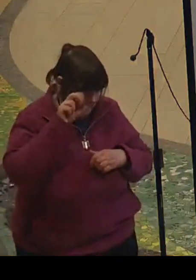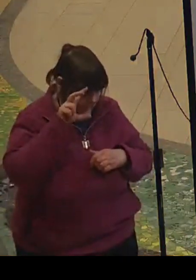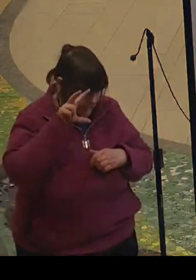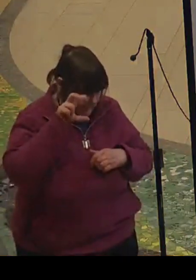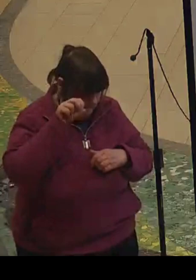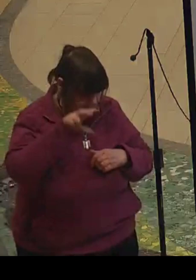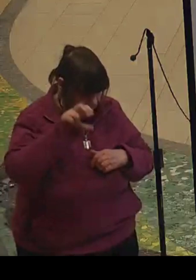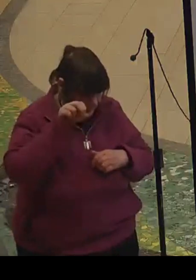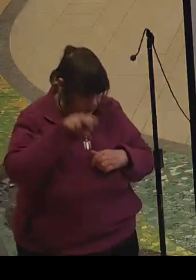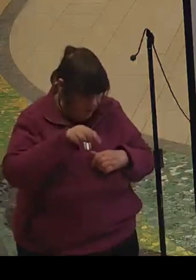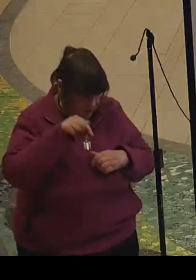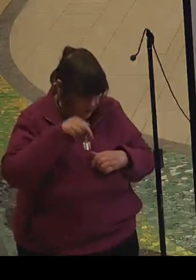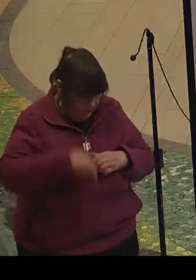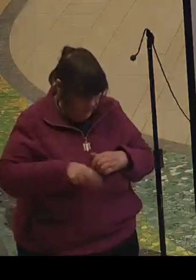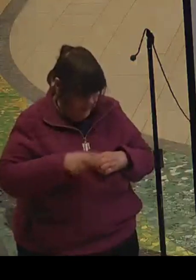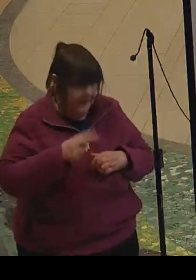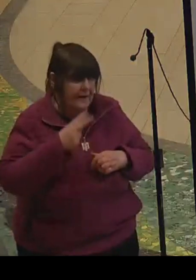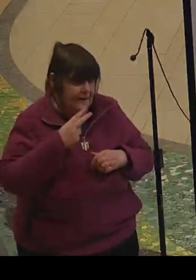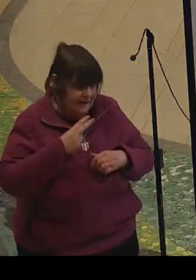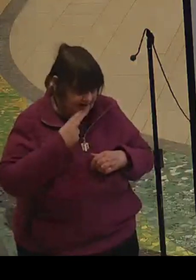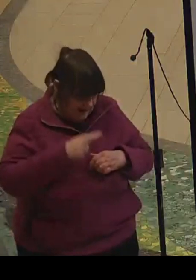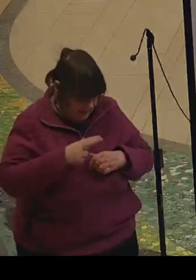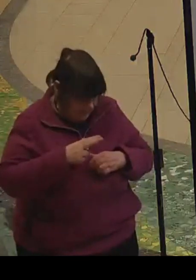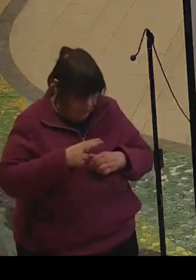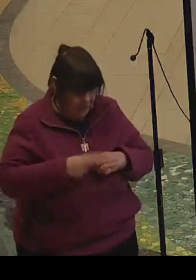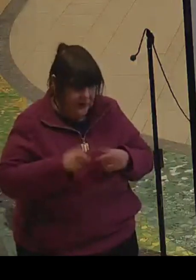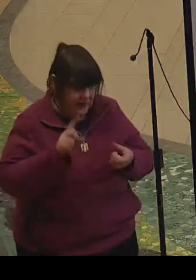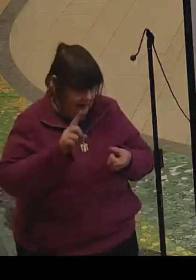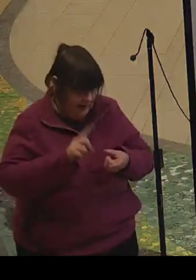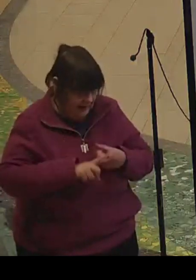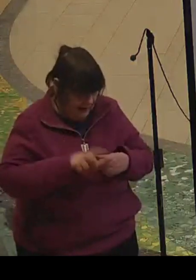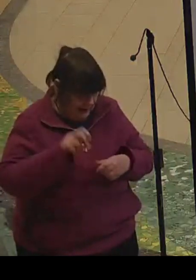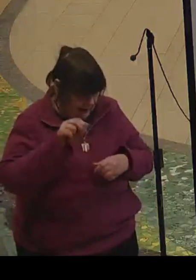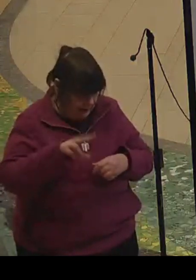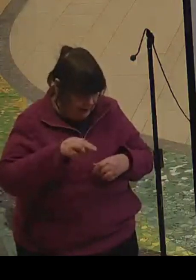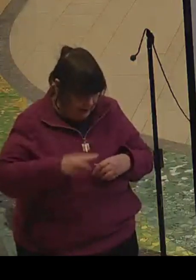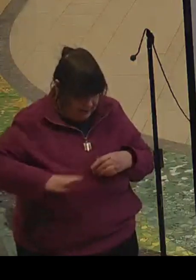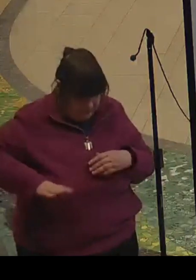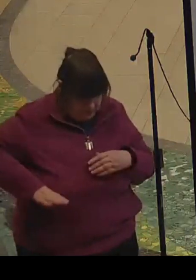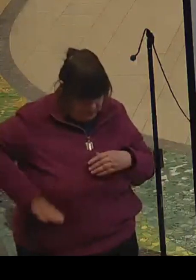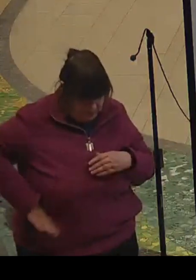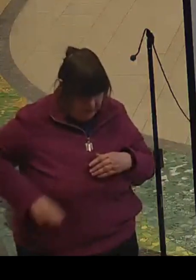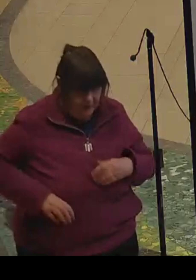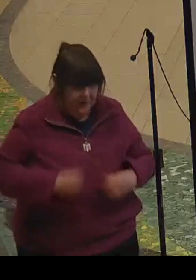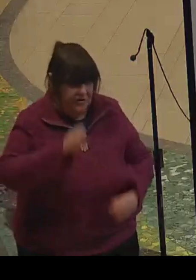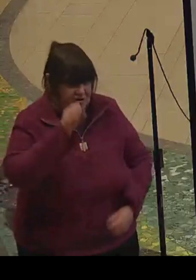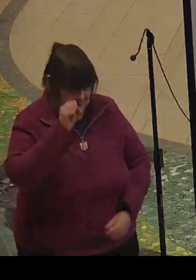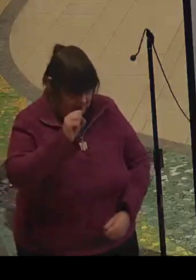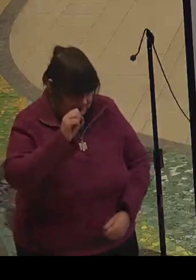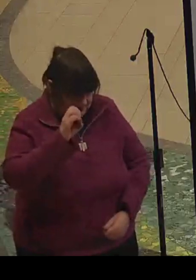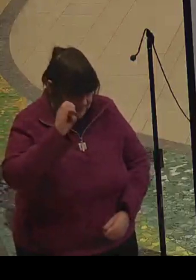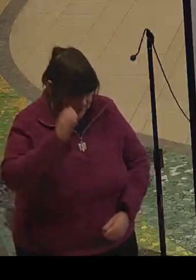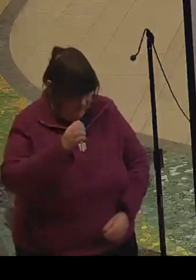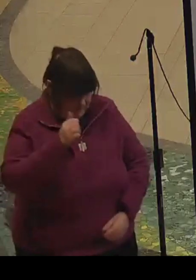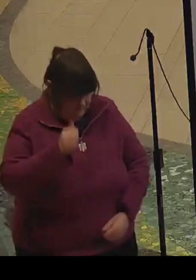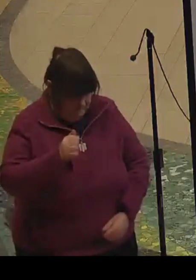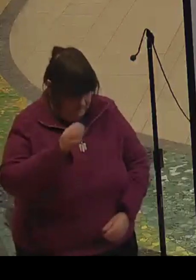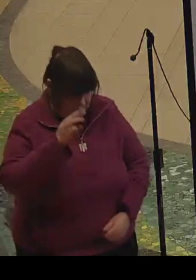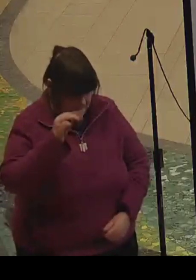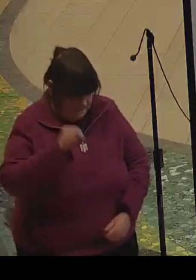Maeve McCall. This afternoon, and Maeve's brother, Seamus,